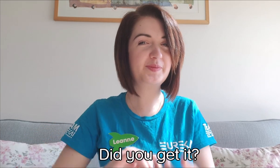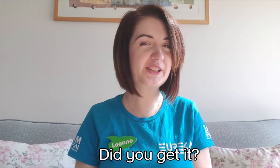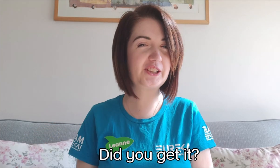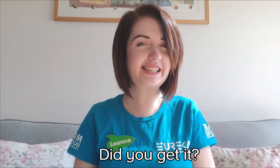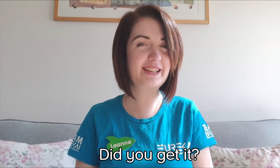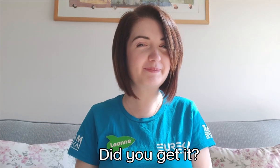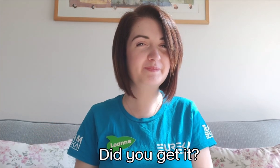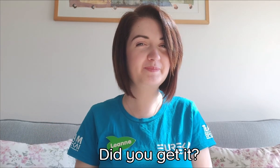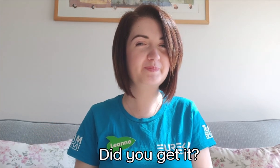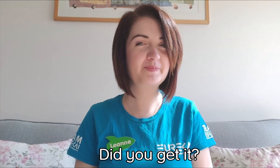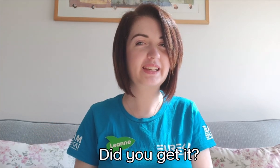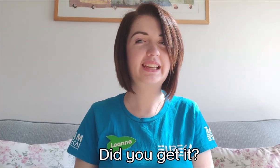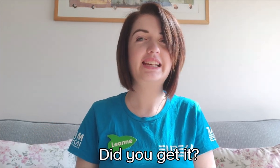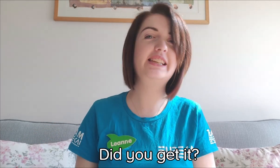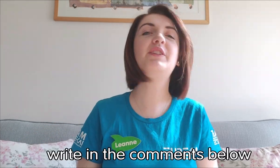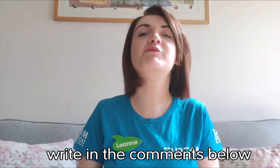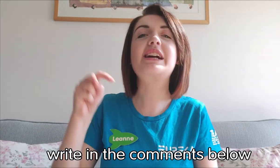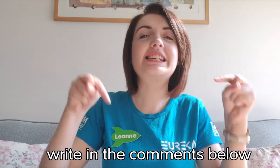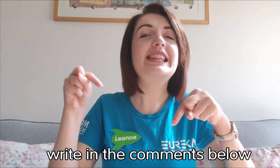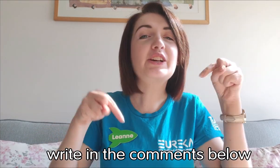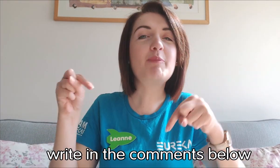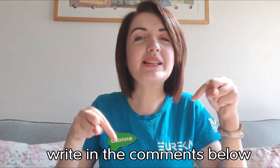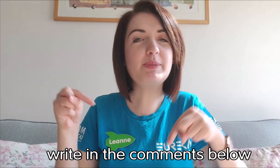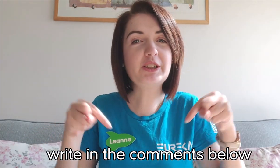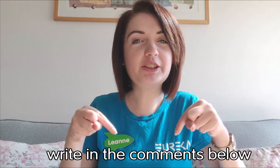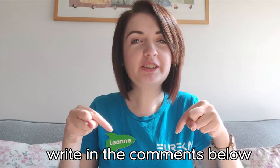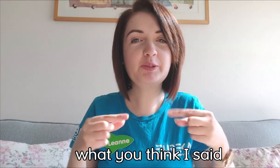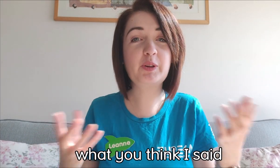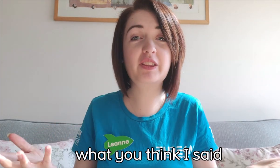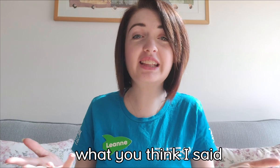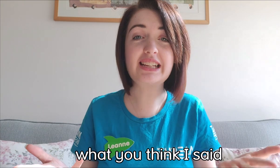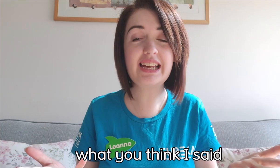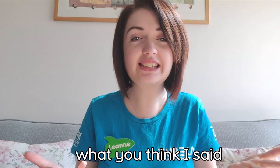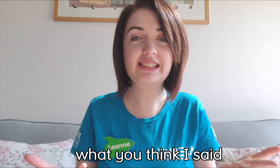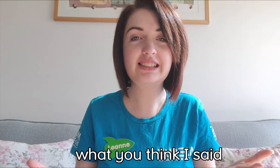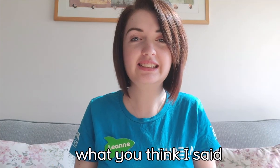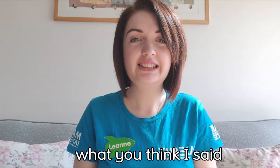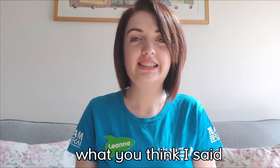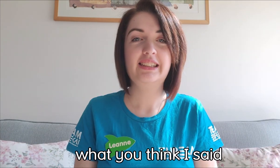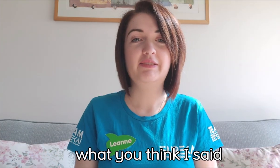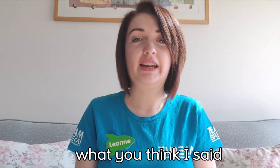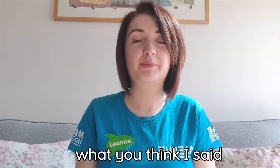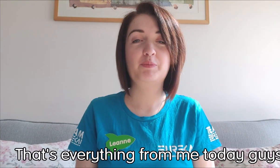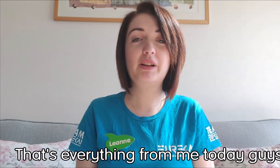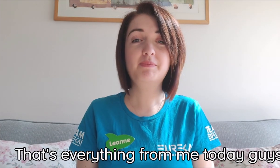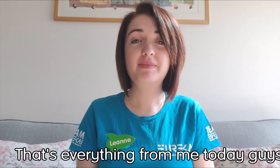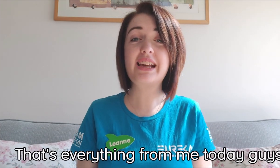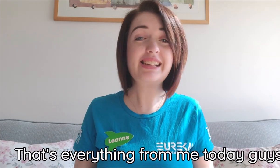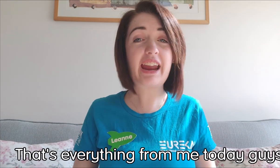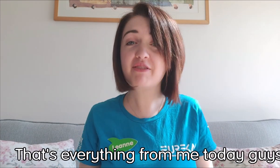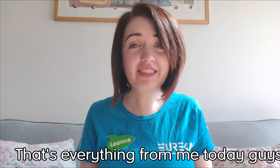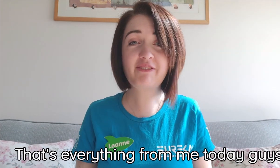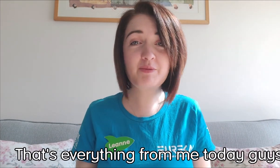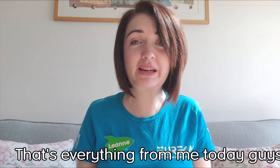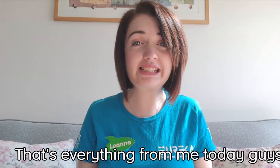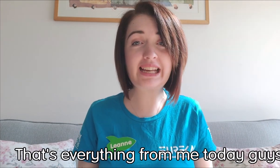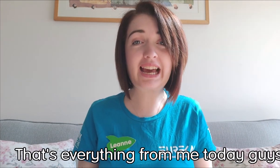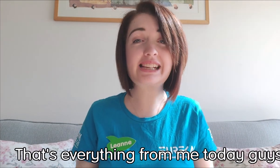Did you get it? See if you can write it in the comments below what you think I said. Well, that's everything from me today, guys.